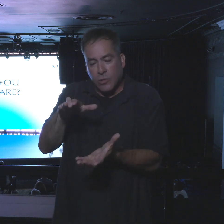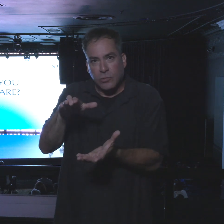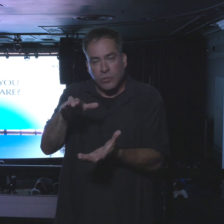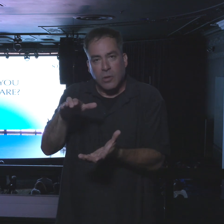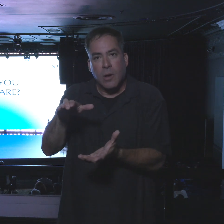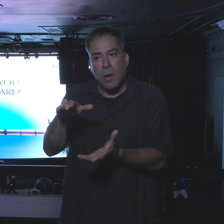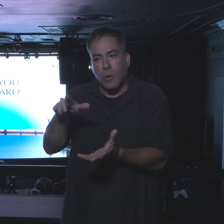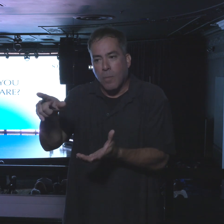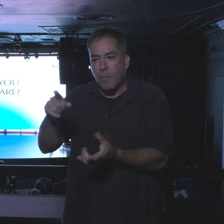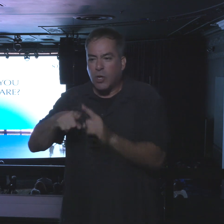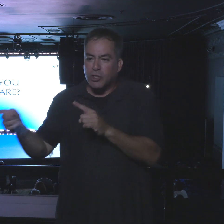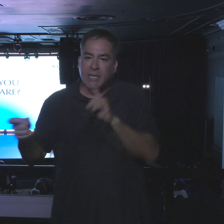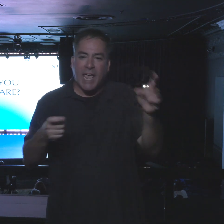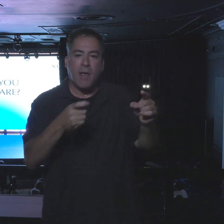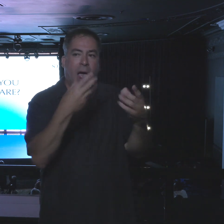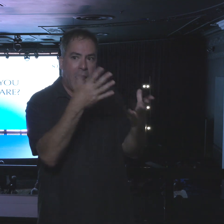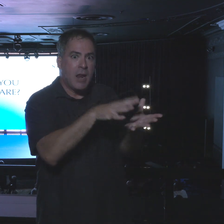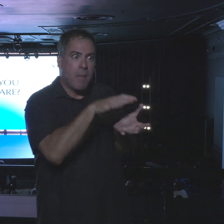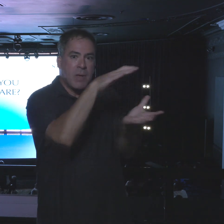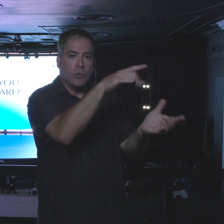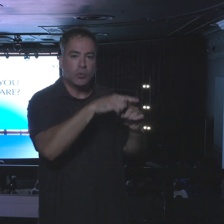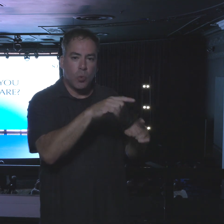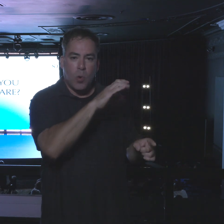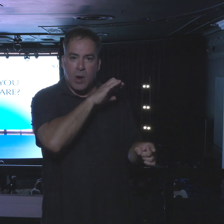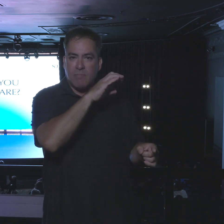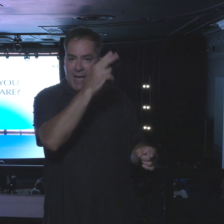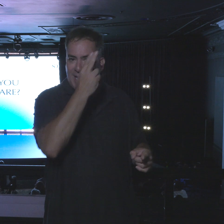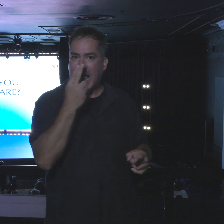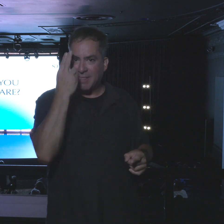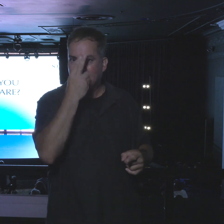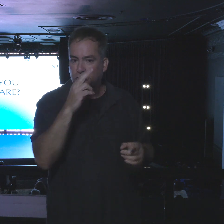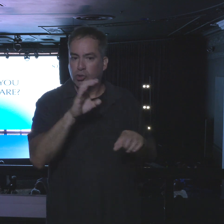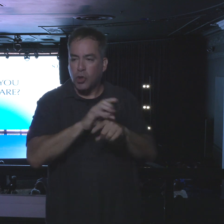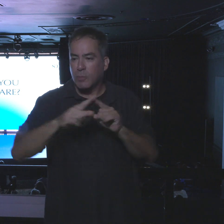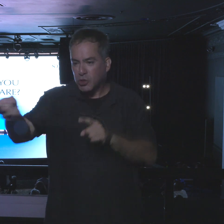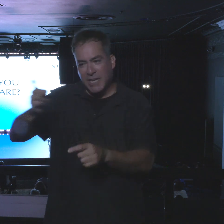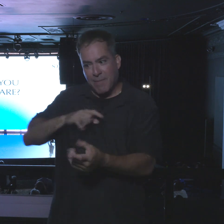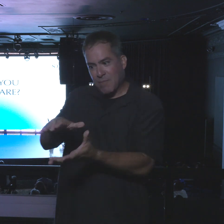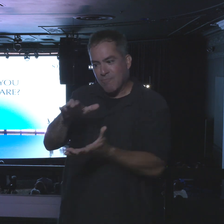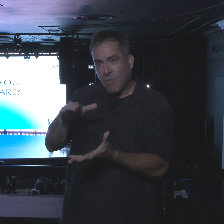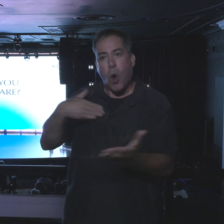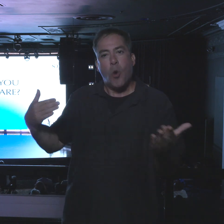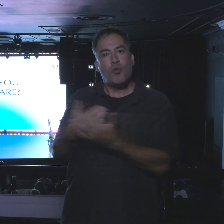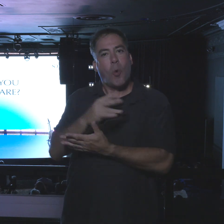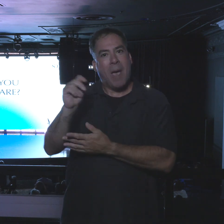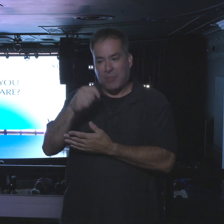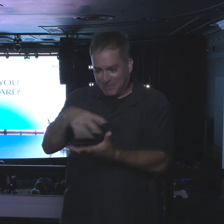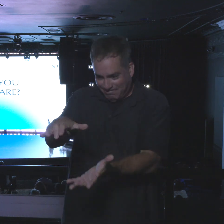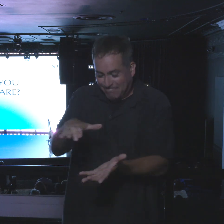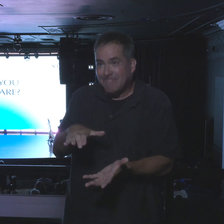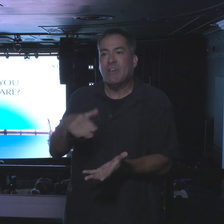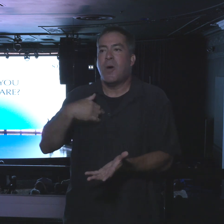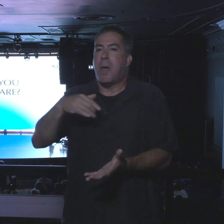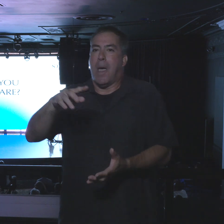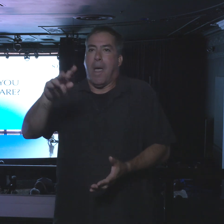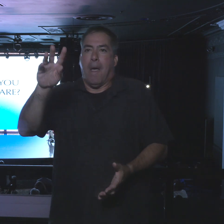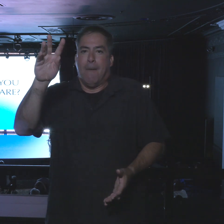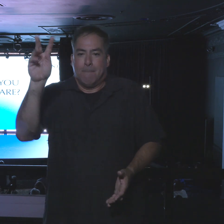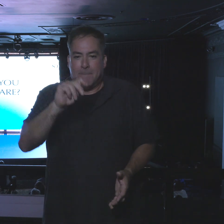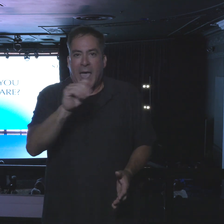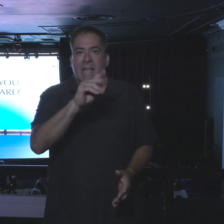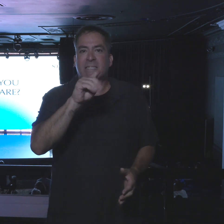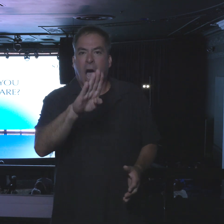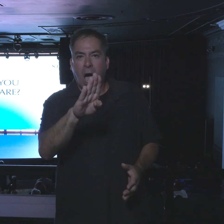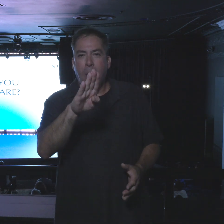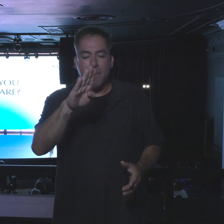but she gave me enough money to put in a new bathroom. So, of course, what do we do? We take the bathtub out, and we put